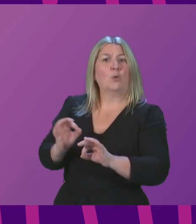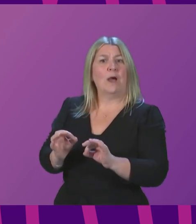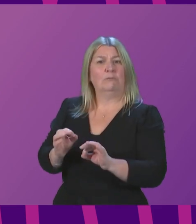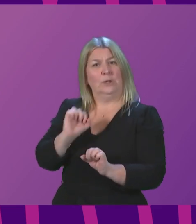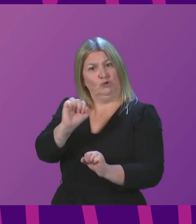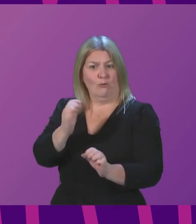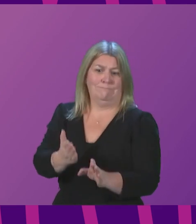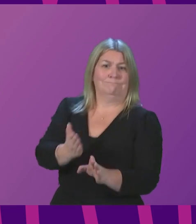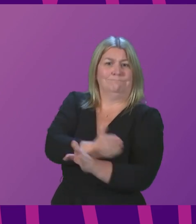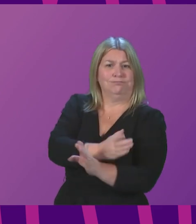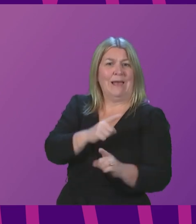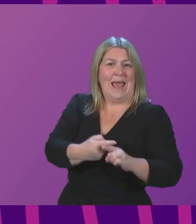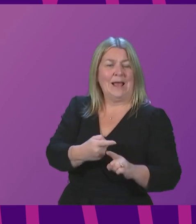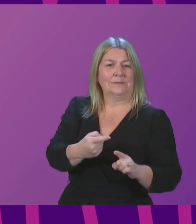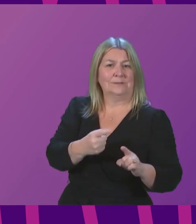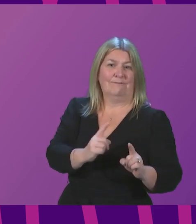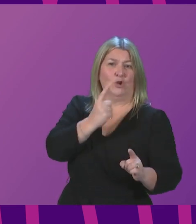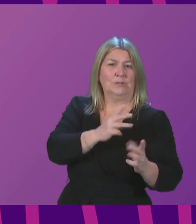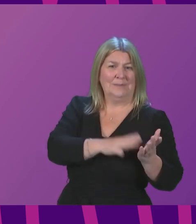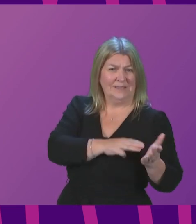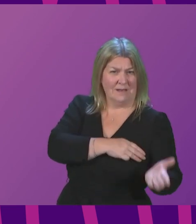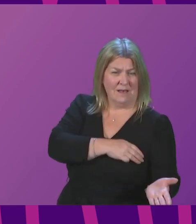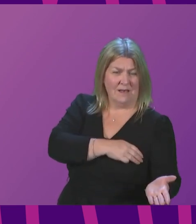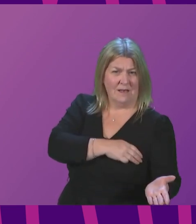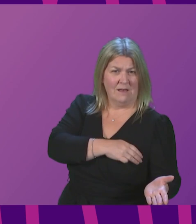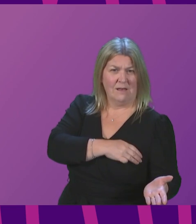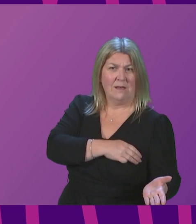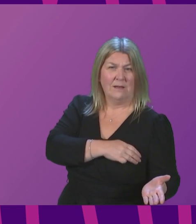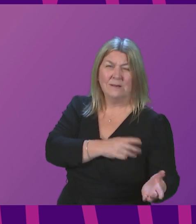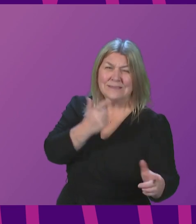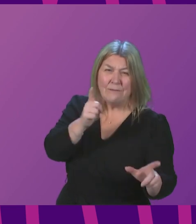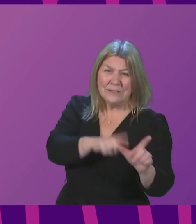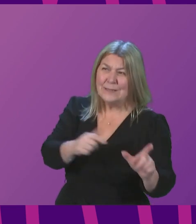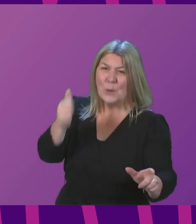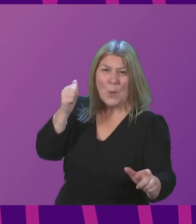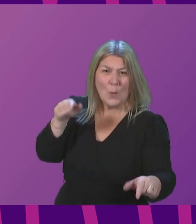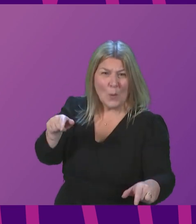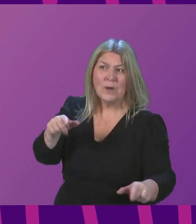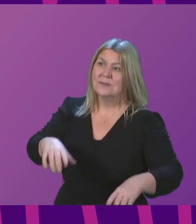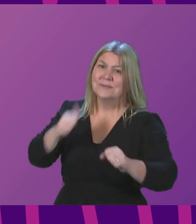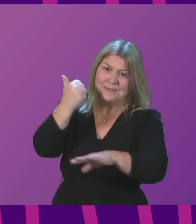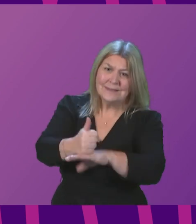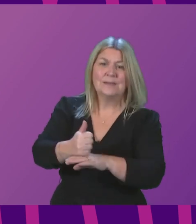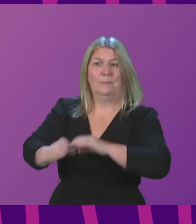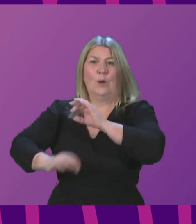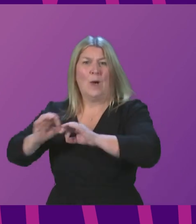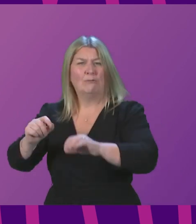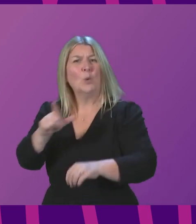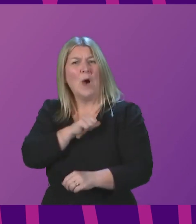seven years ago is still ongoing when closing submissions concluded in 2018?